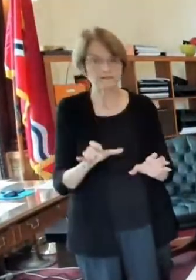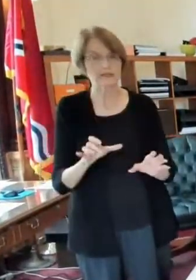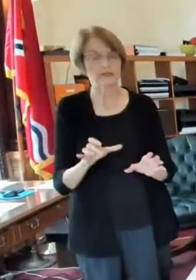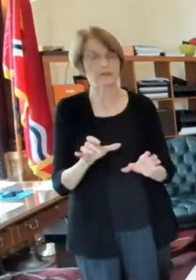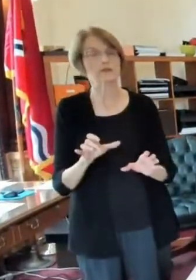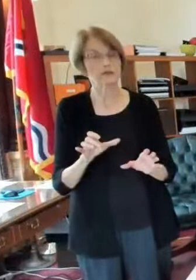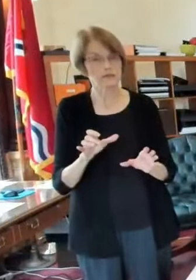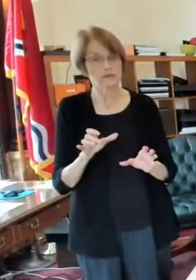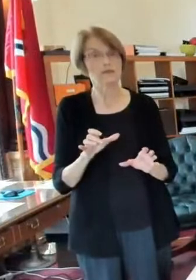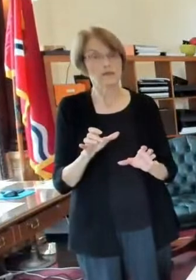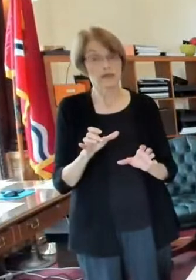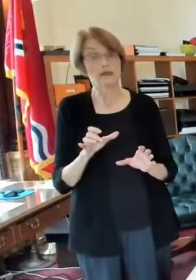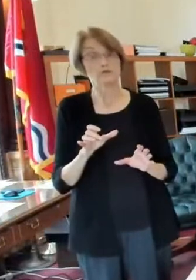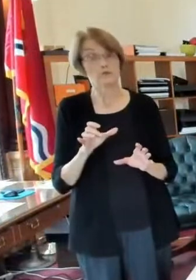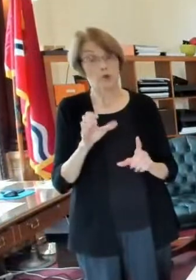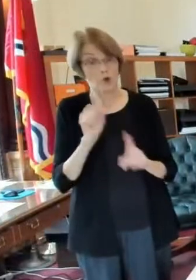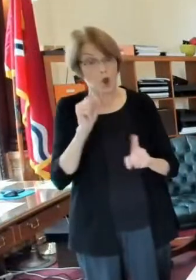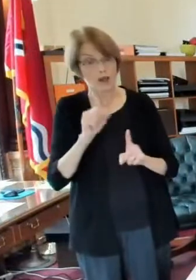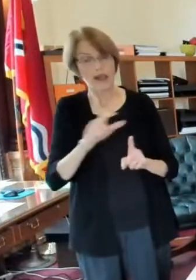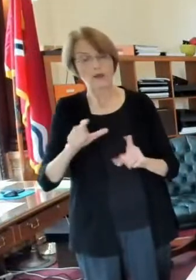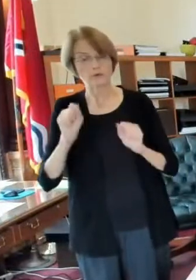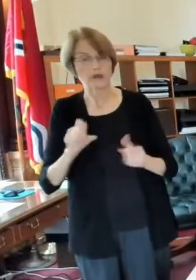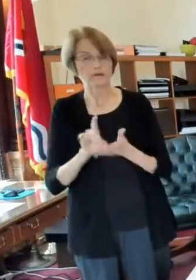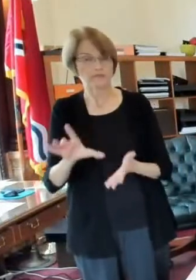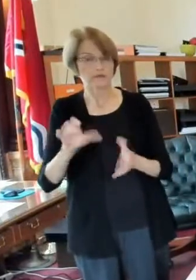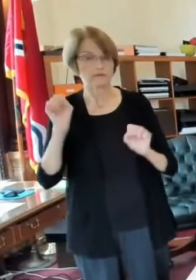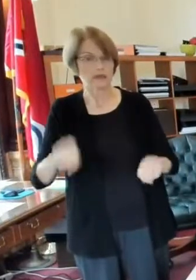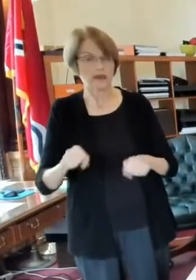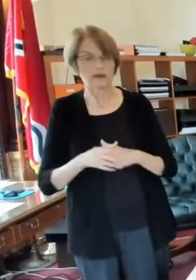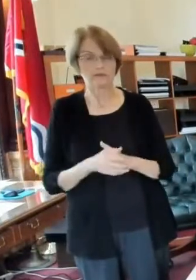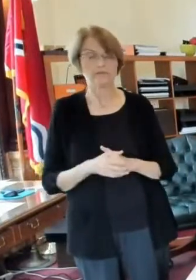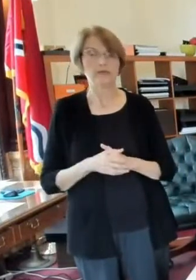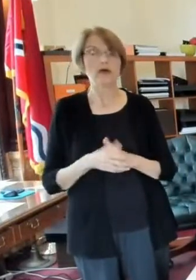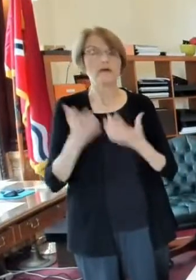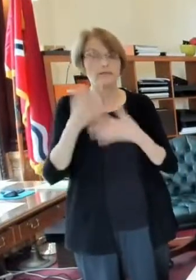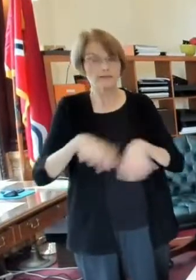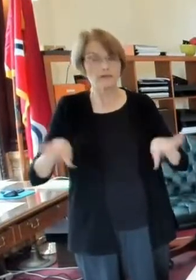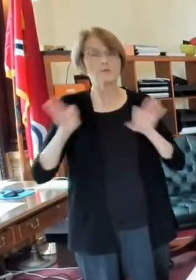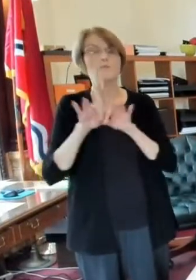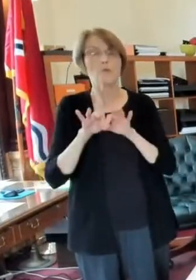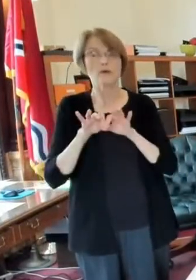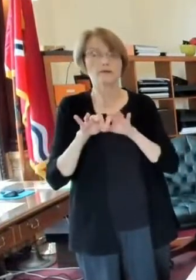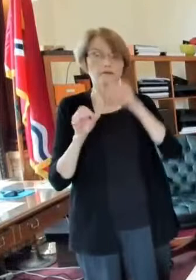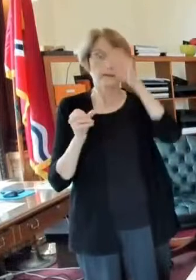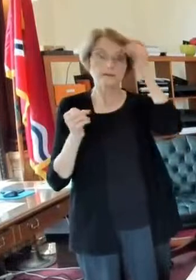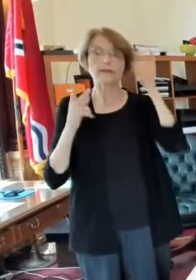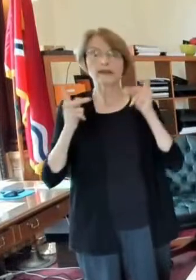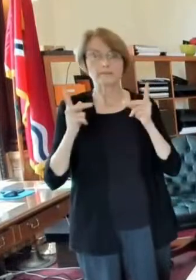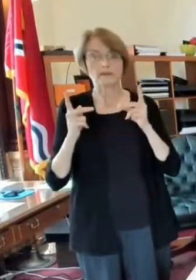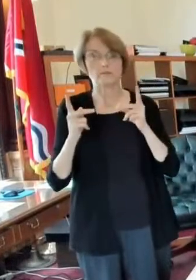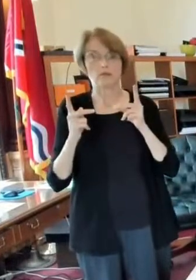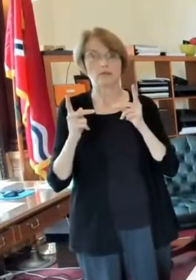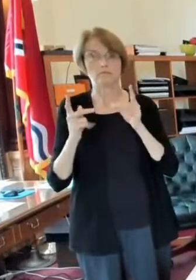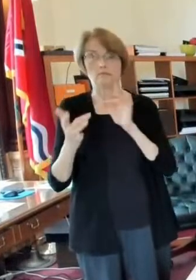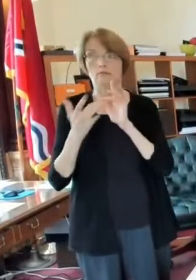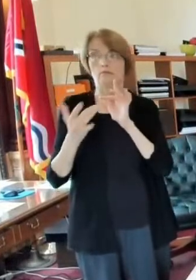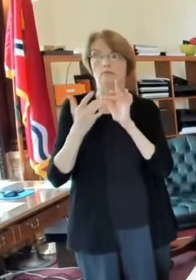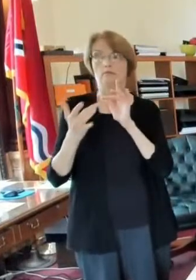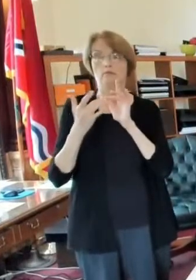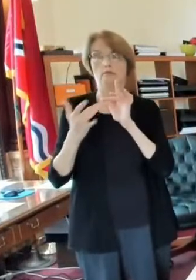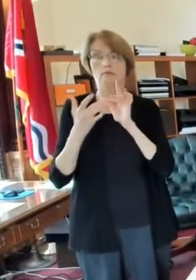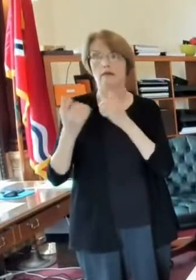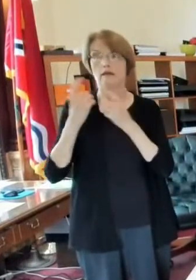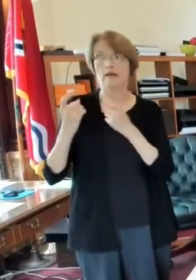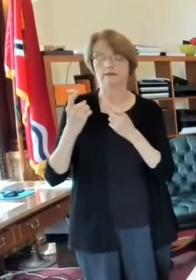people can still be evicted this was important we had a lot of folks that that contacted us about this what we're